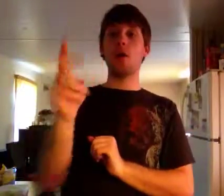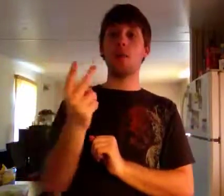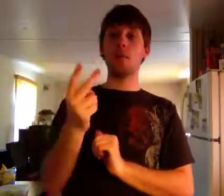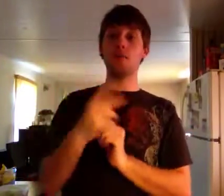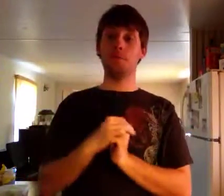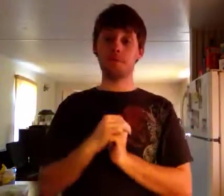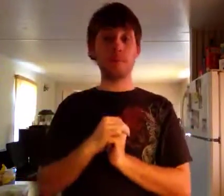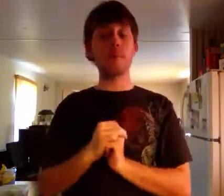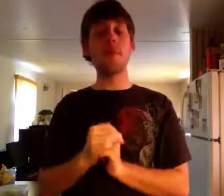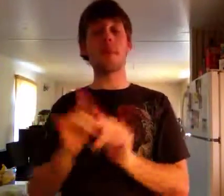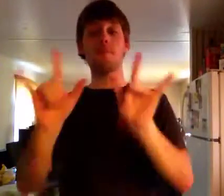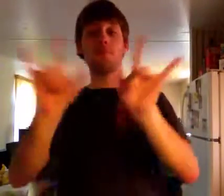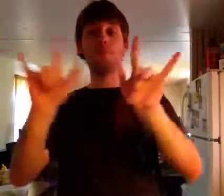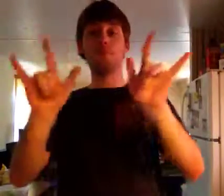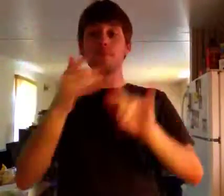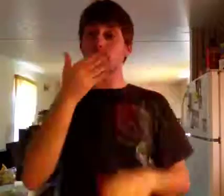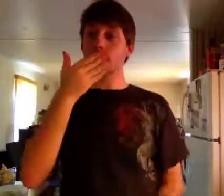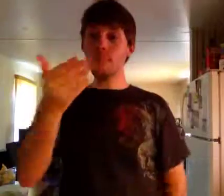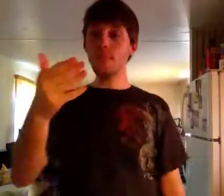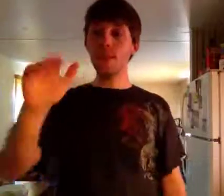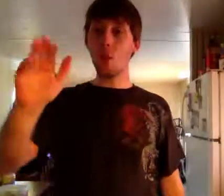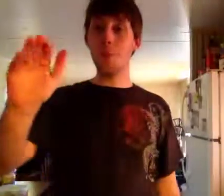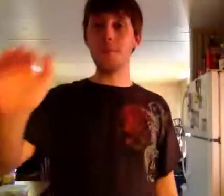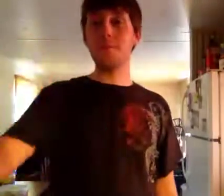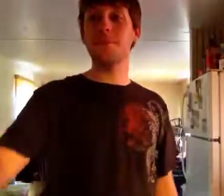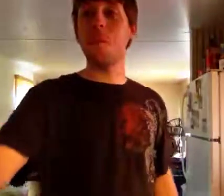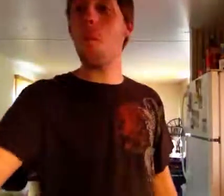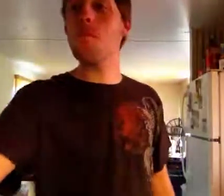I'm sorry... Hold on tight, I have